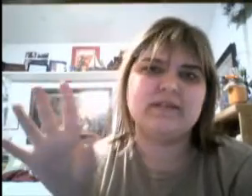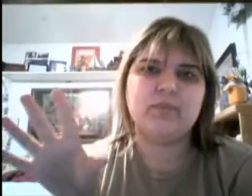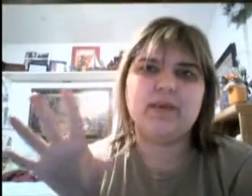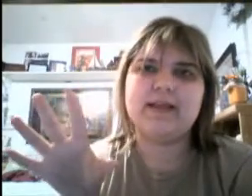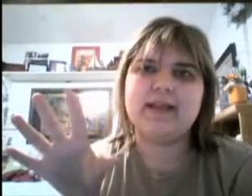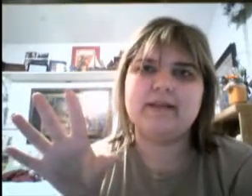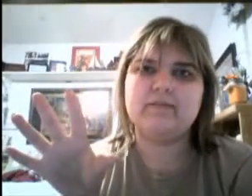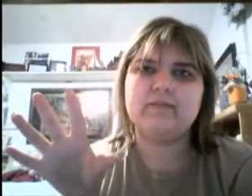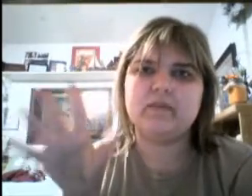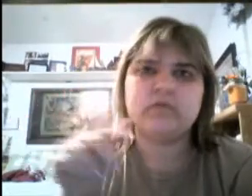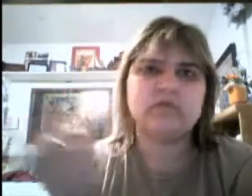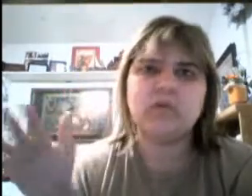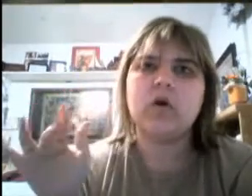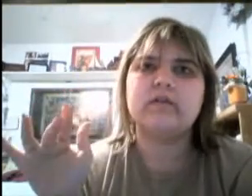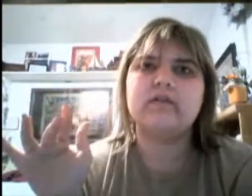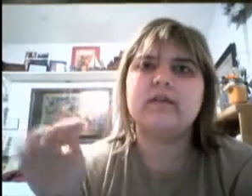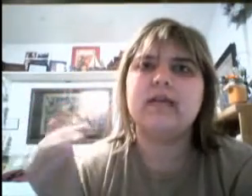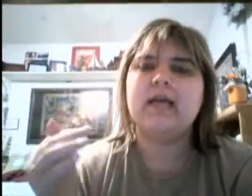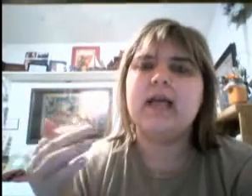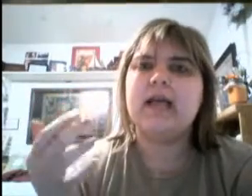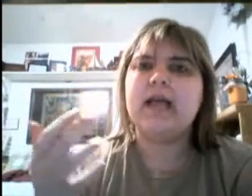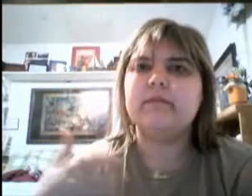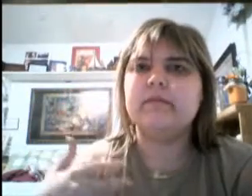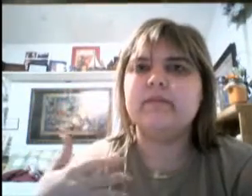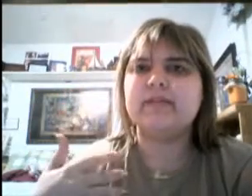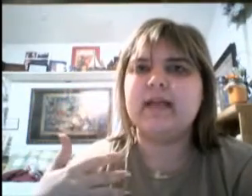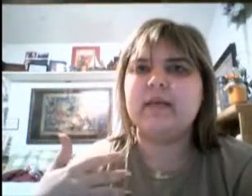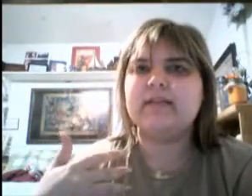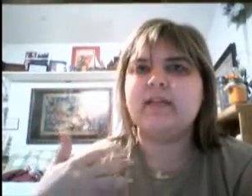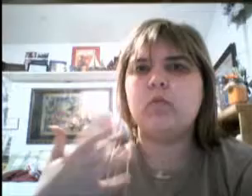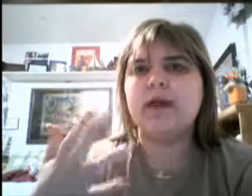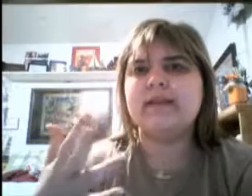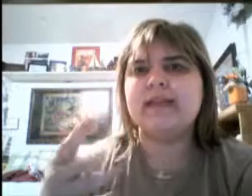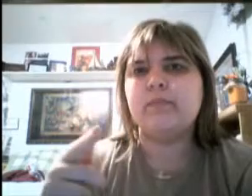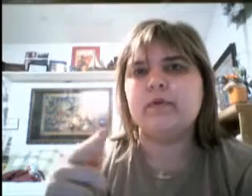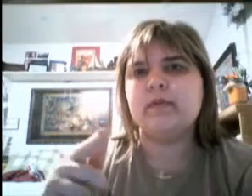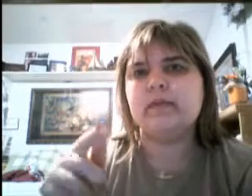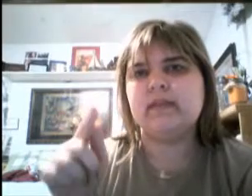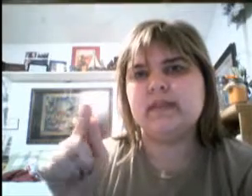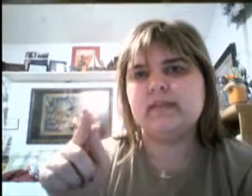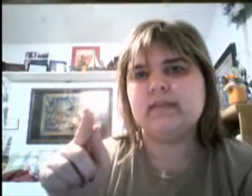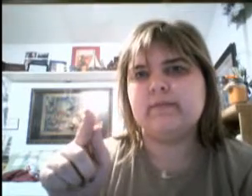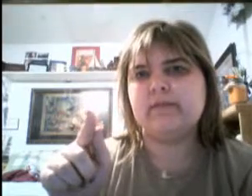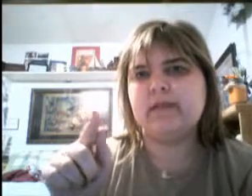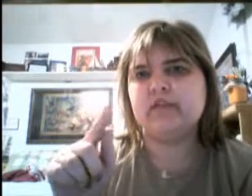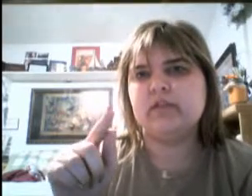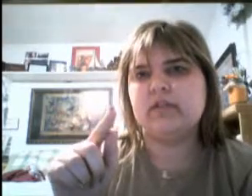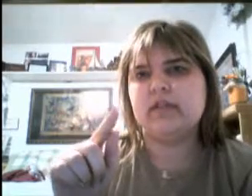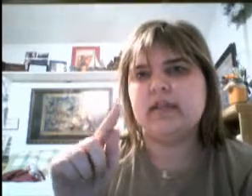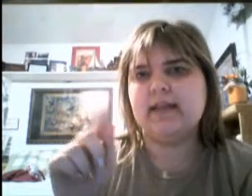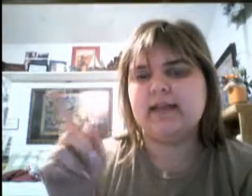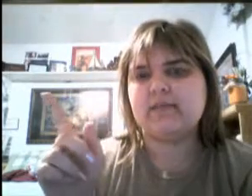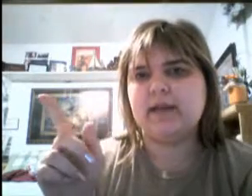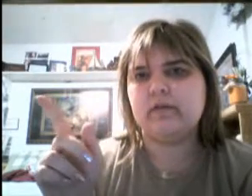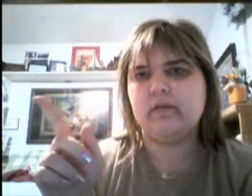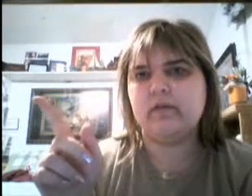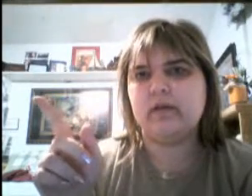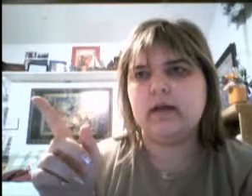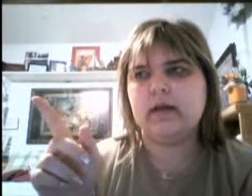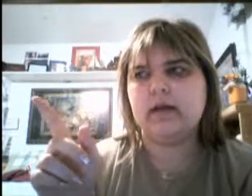to put in at those parks. And personally, I was thinking, why didn't they put this information in the next panel, uh,